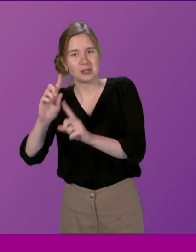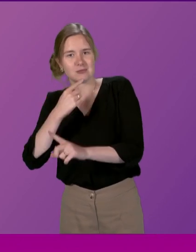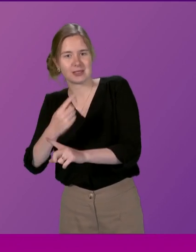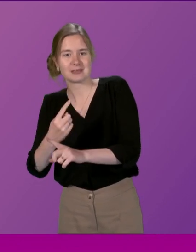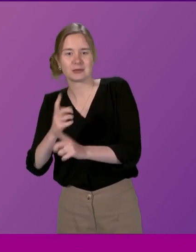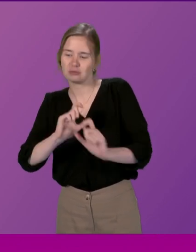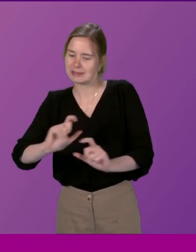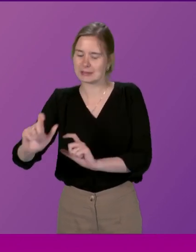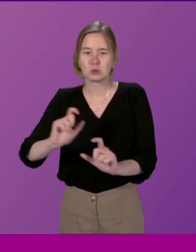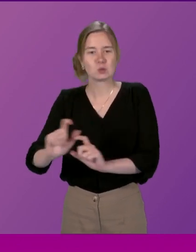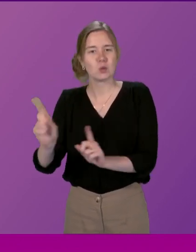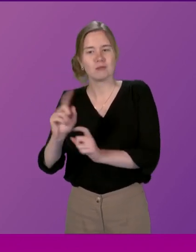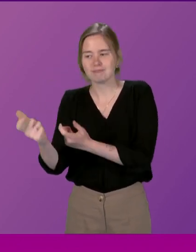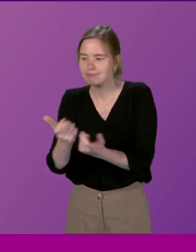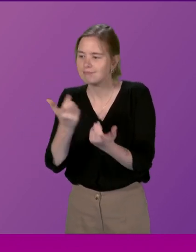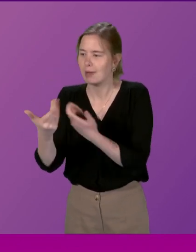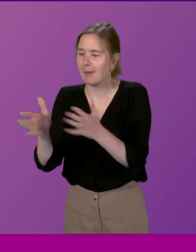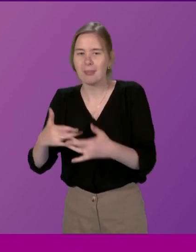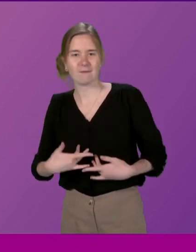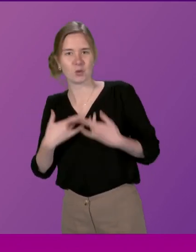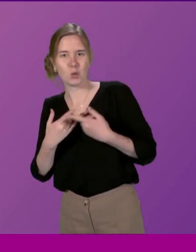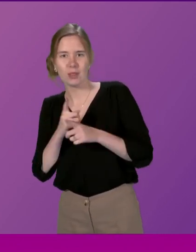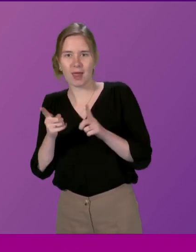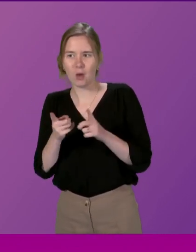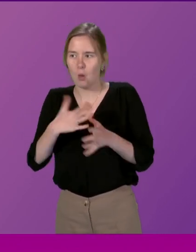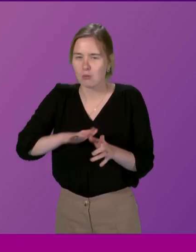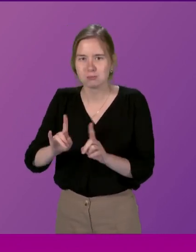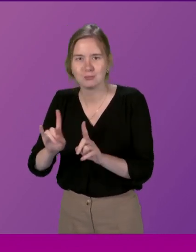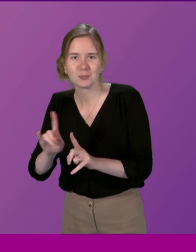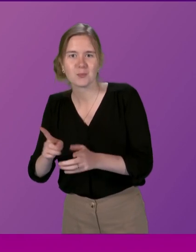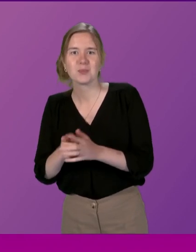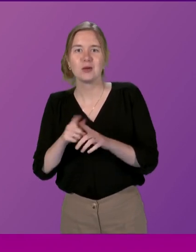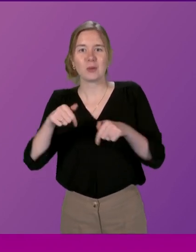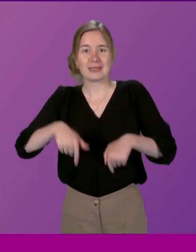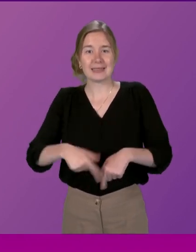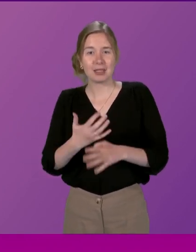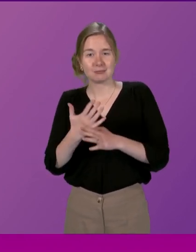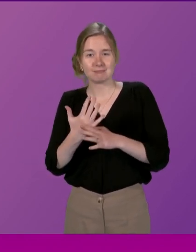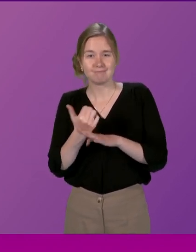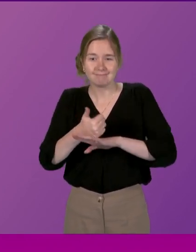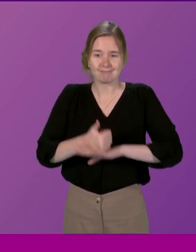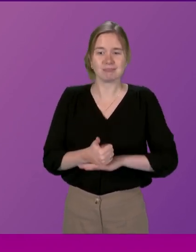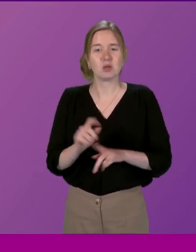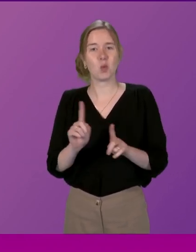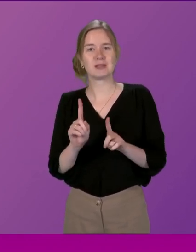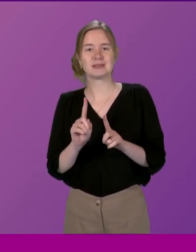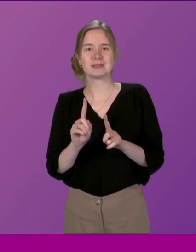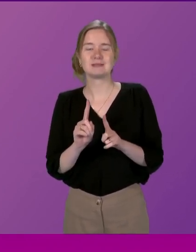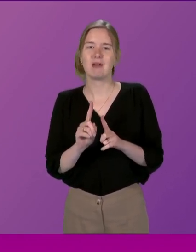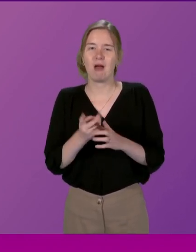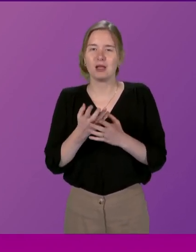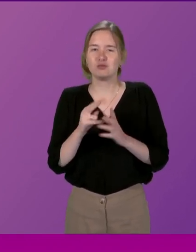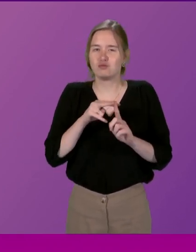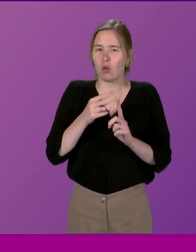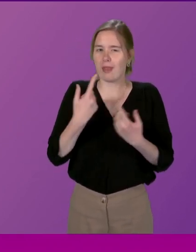out, continually seeking the public opinion and views. But what we have here embedded is, I believe, a vehicle that